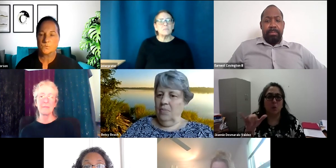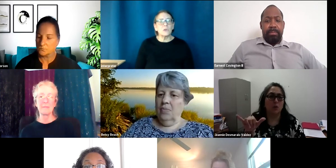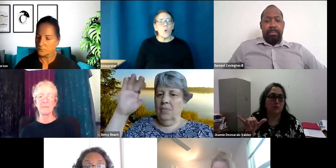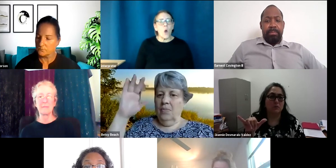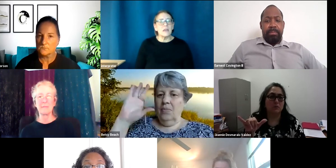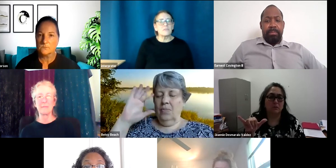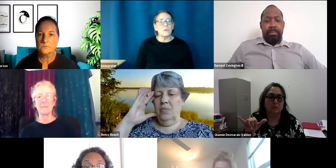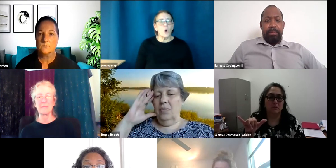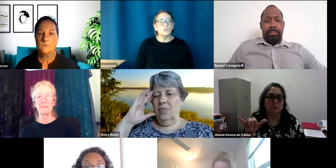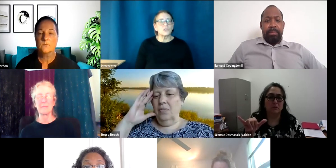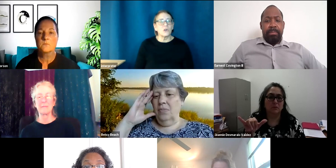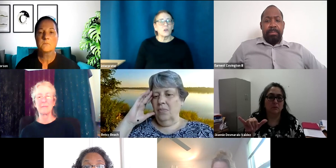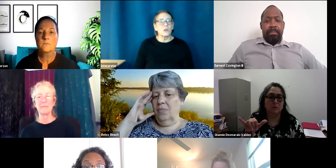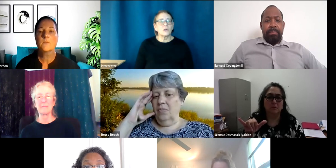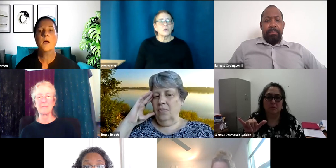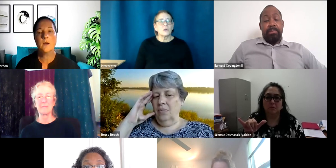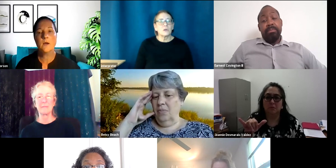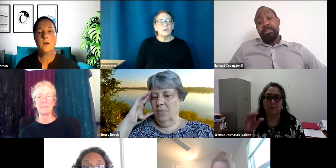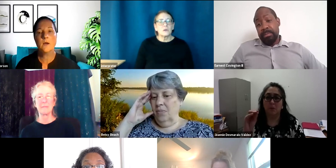Malloy from OSL? Oh.